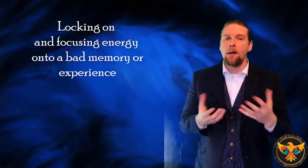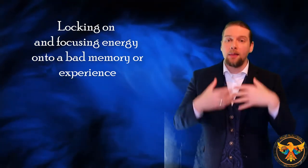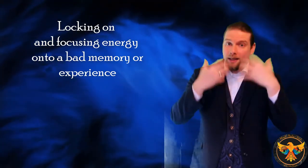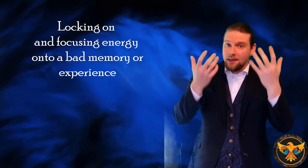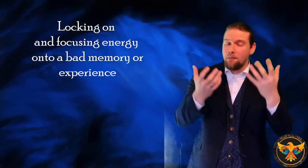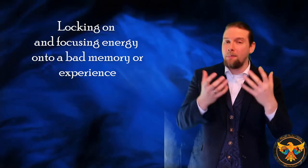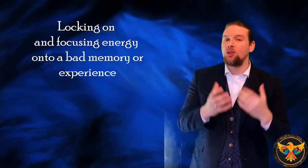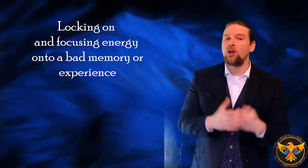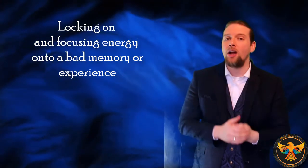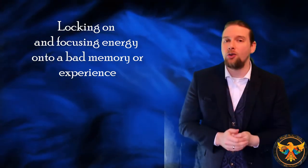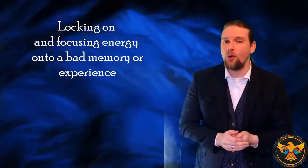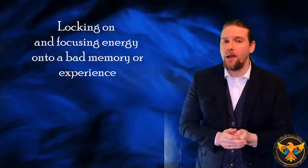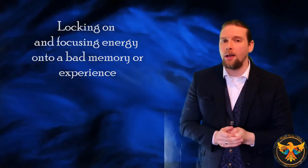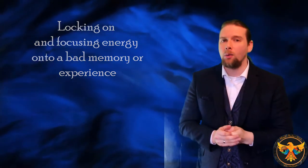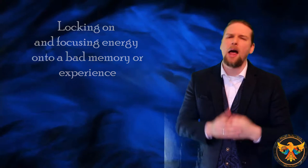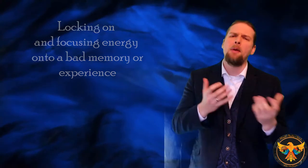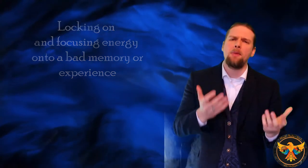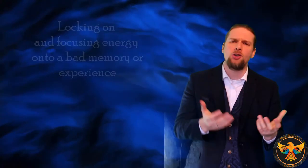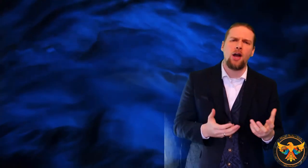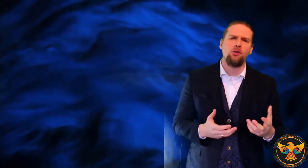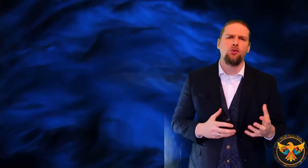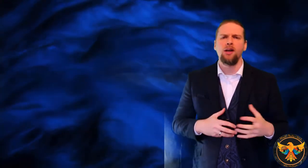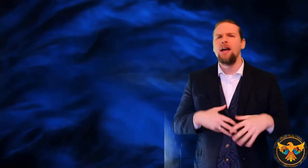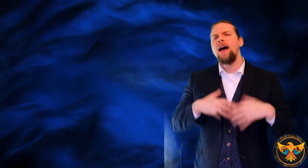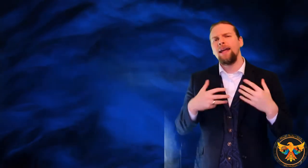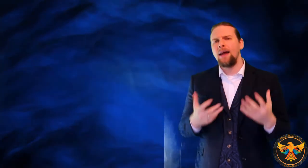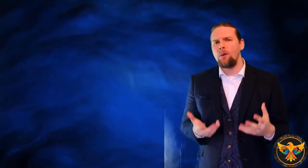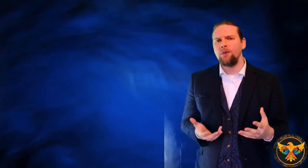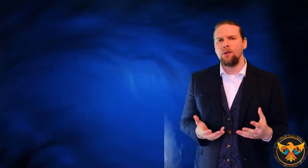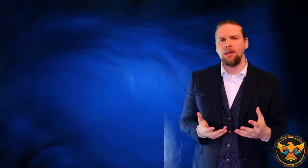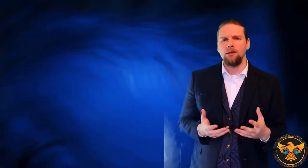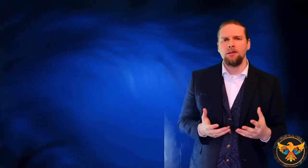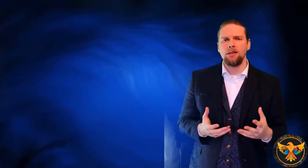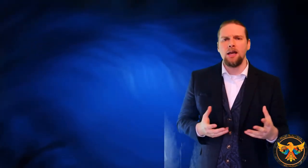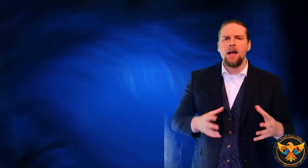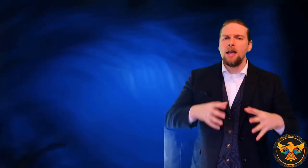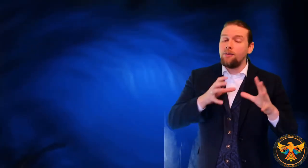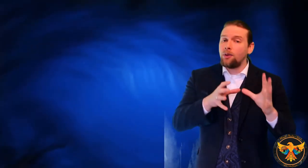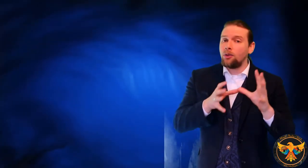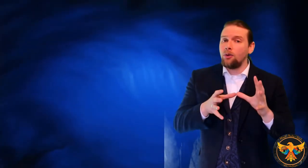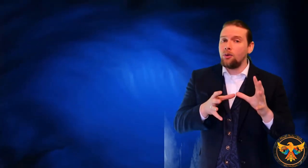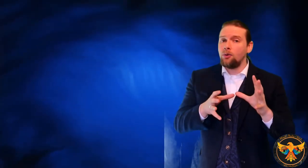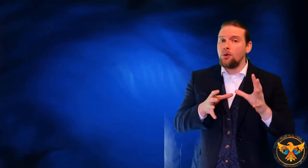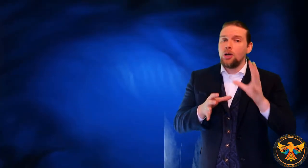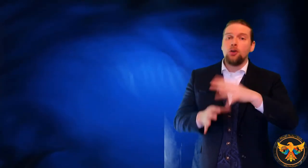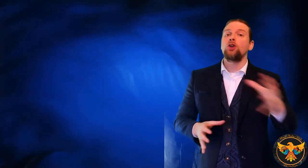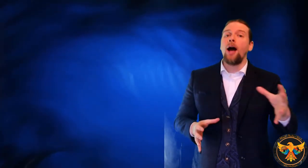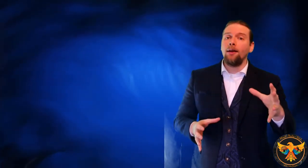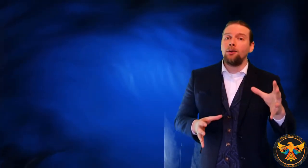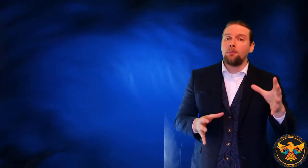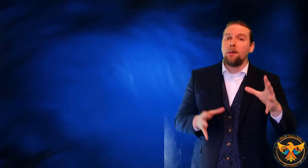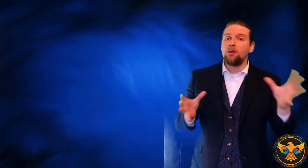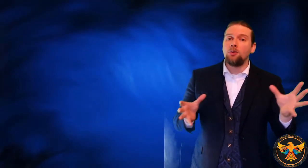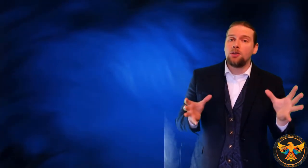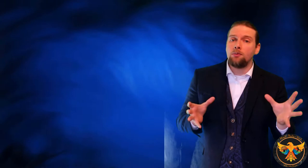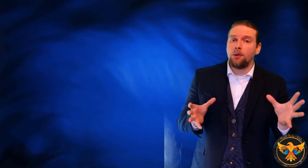might, like I say, it might be the child crying. Well, I made my child cry, and now I feel guilty. Even though your child may have been doing something